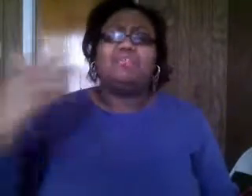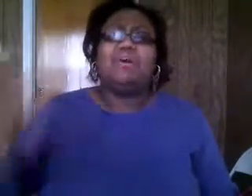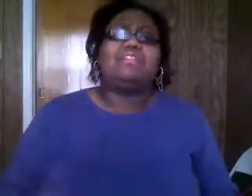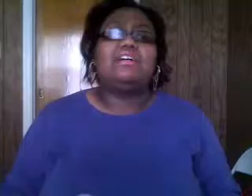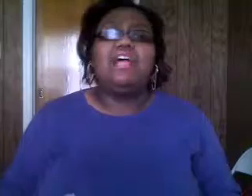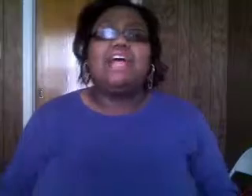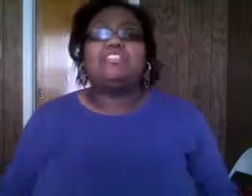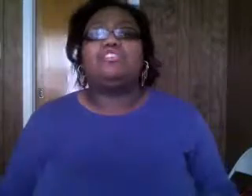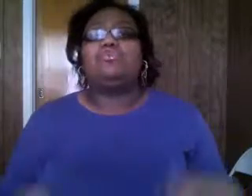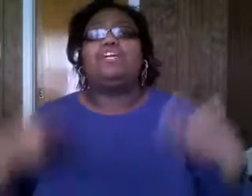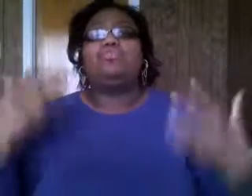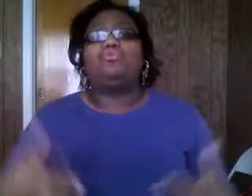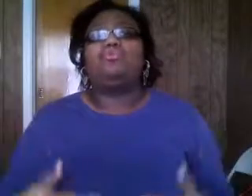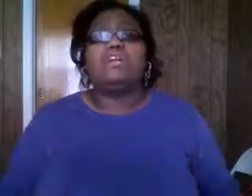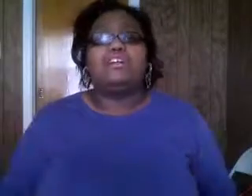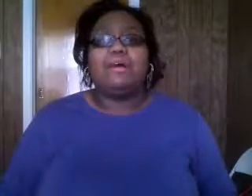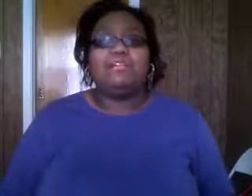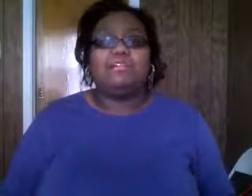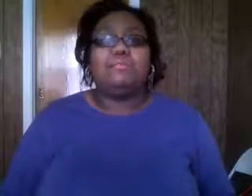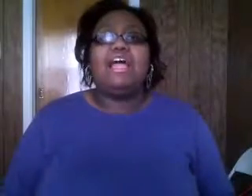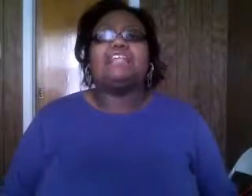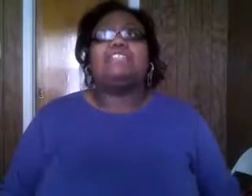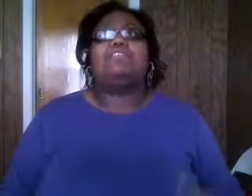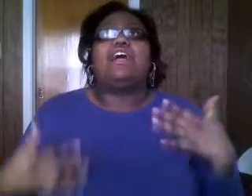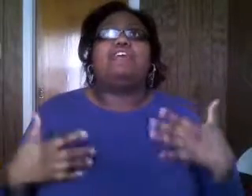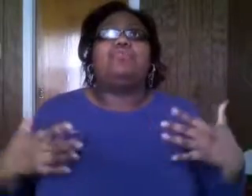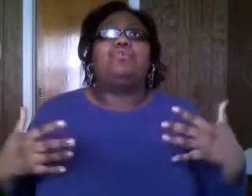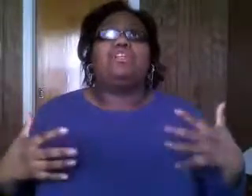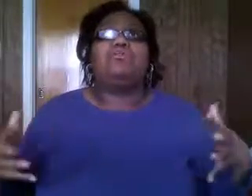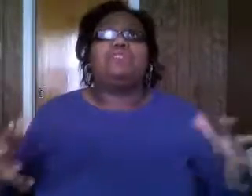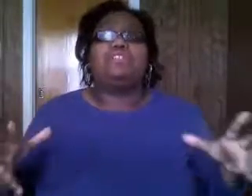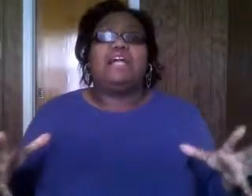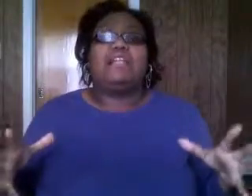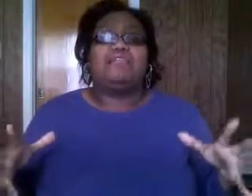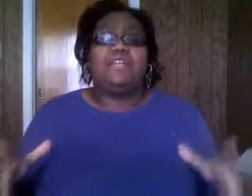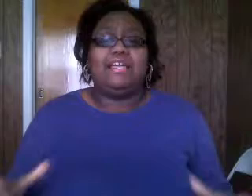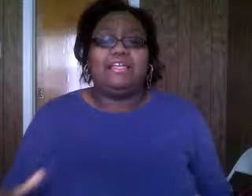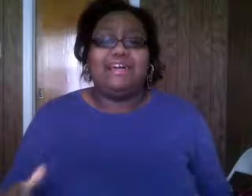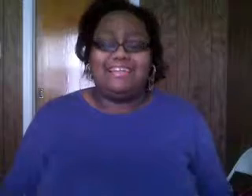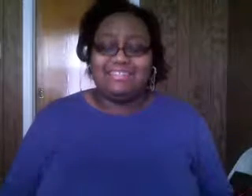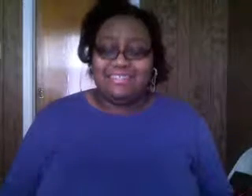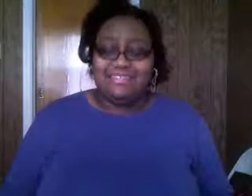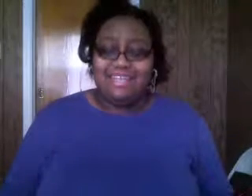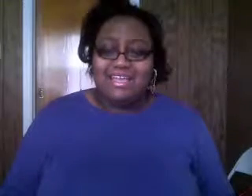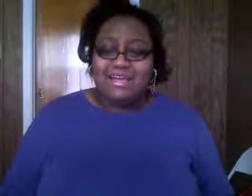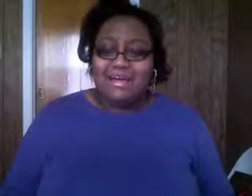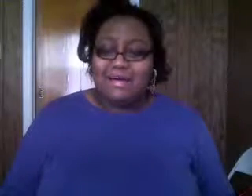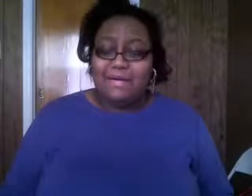to go out there and show them that you do care about them instead of kind of building up this kind of like i guess um